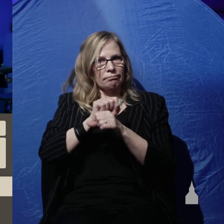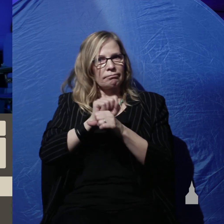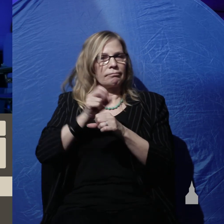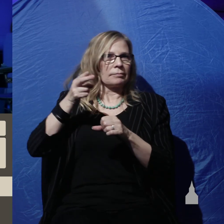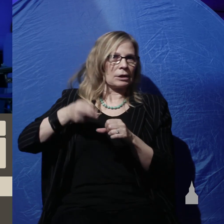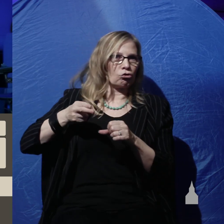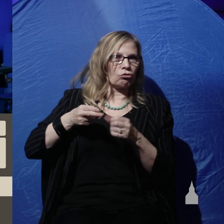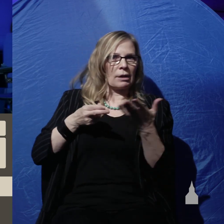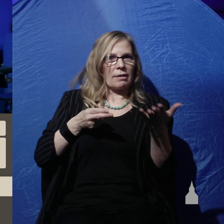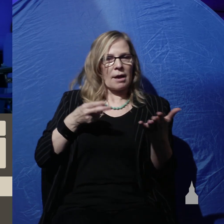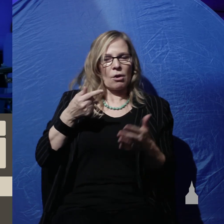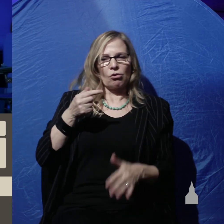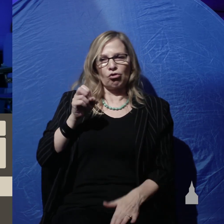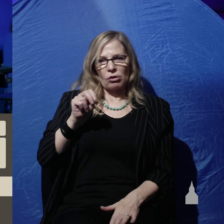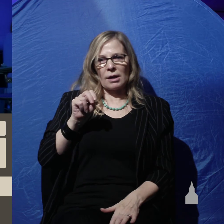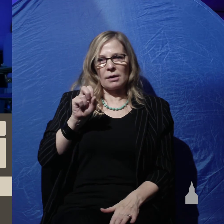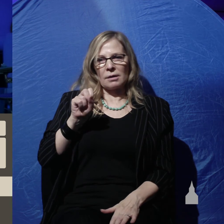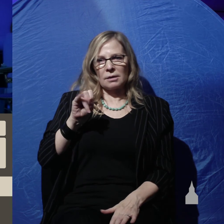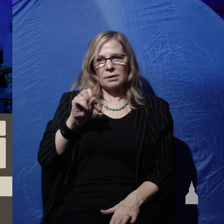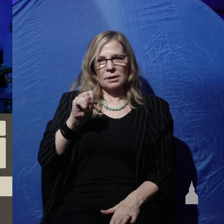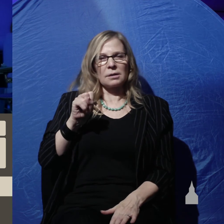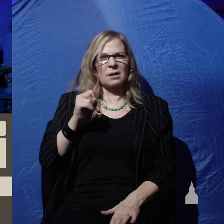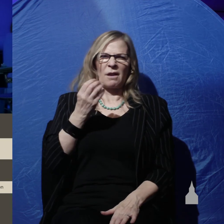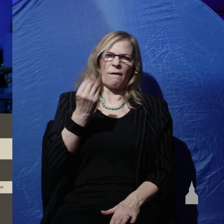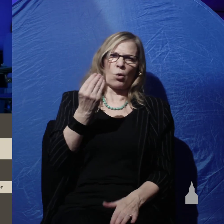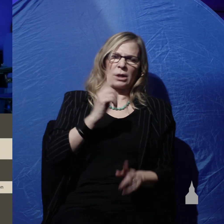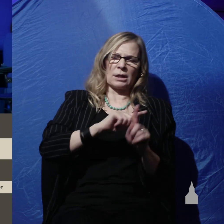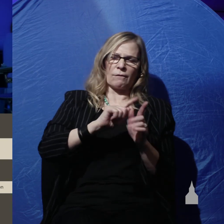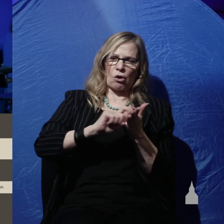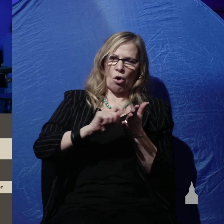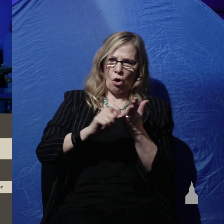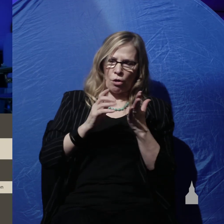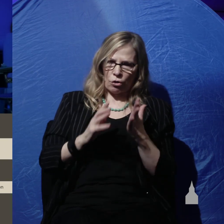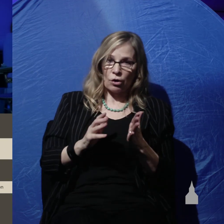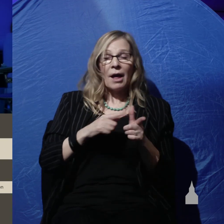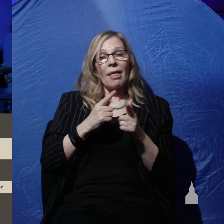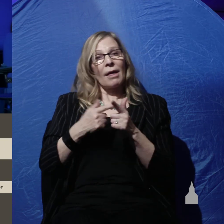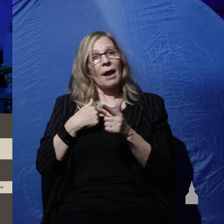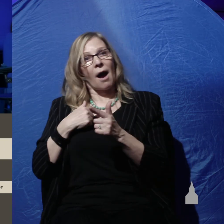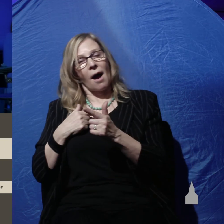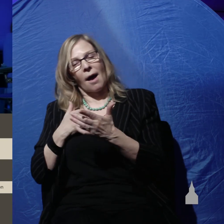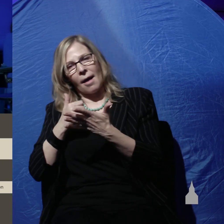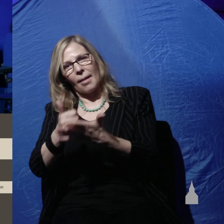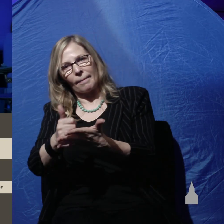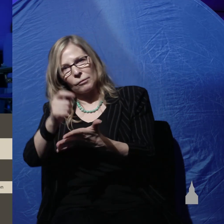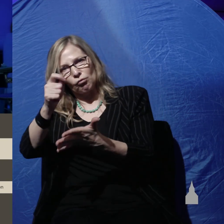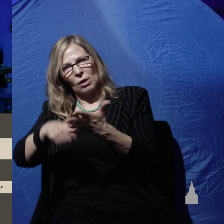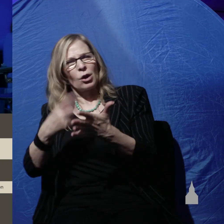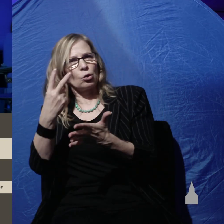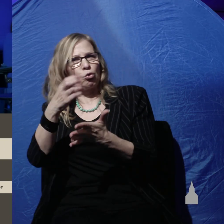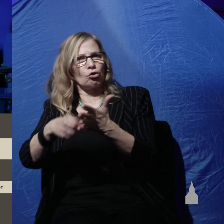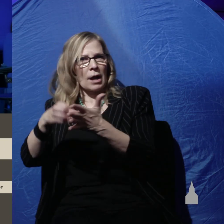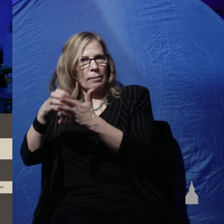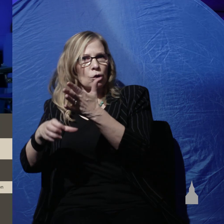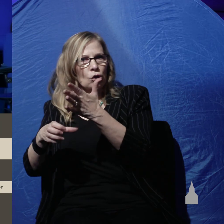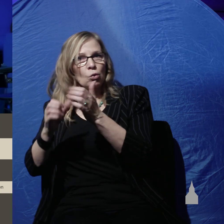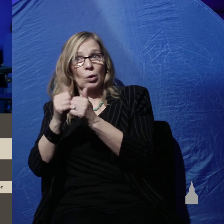in Genesis 13 off 14 authors and then I edited and contributed two chapters with 15 other